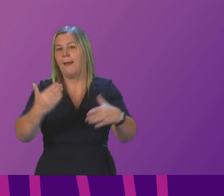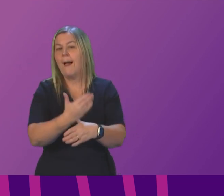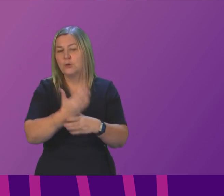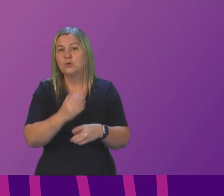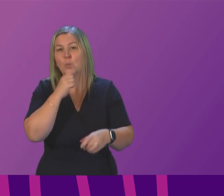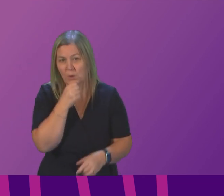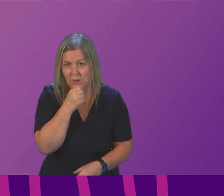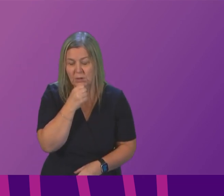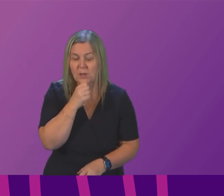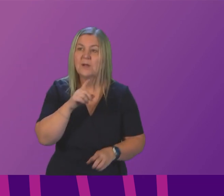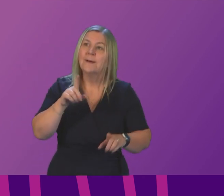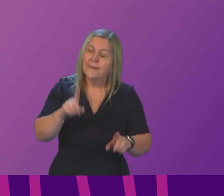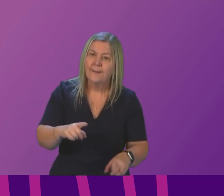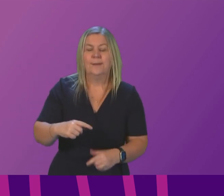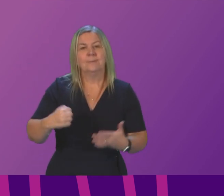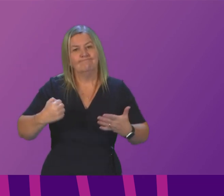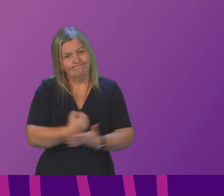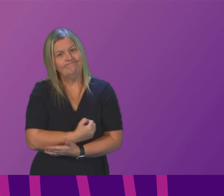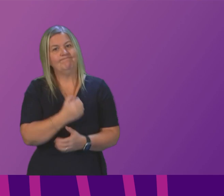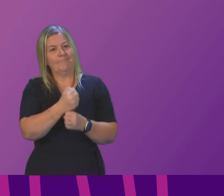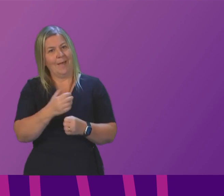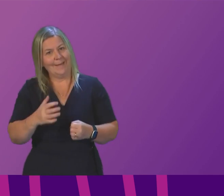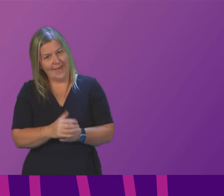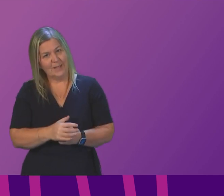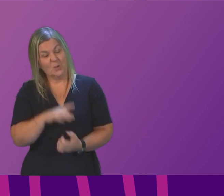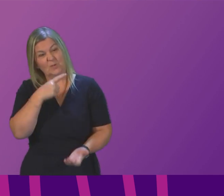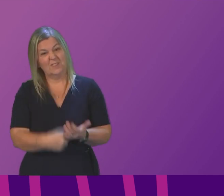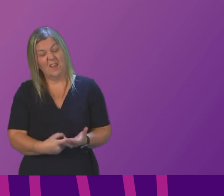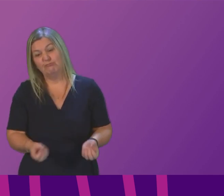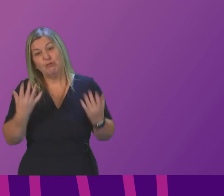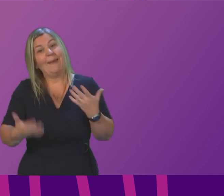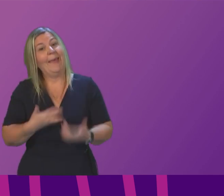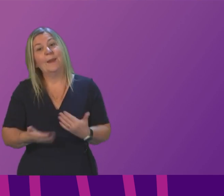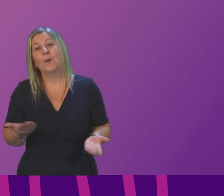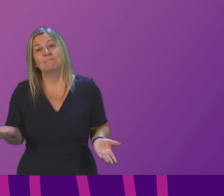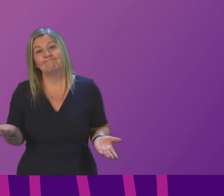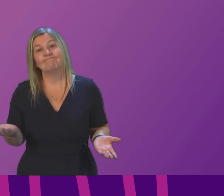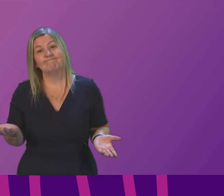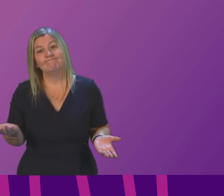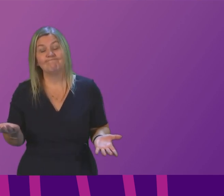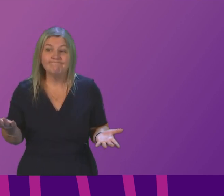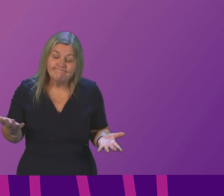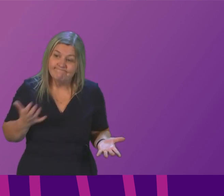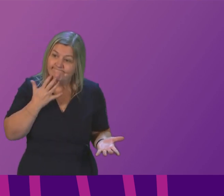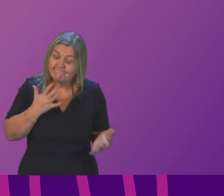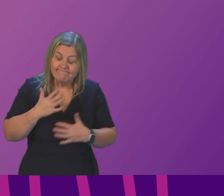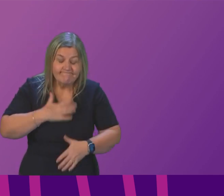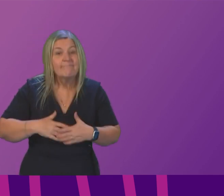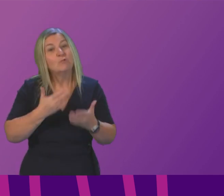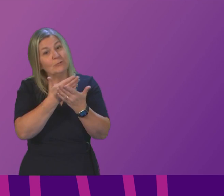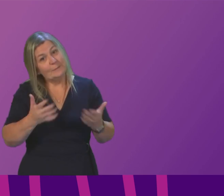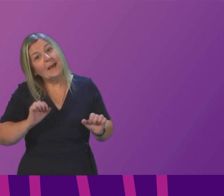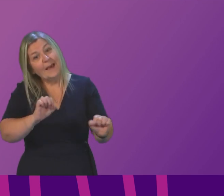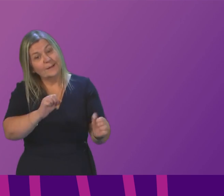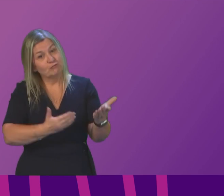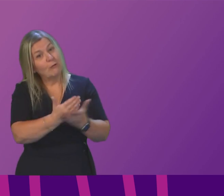it is disappointing that the GMB and Glasgow have chosen to pursue strike action at this stage although of course I respect their right to